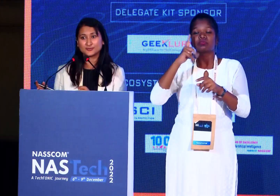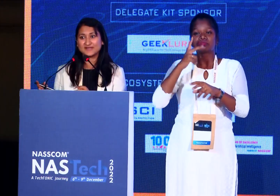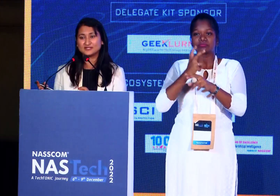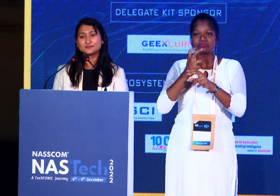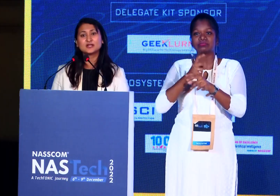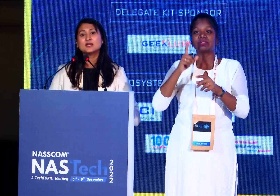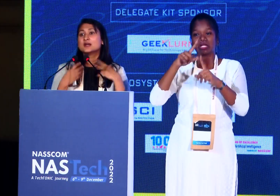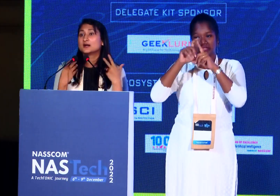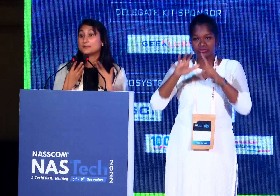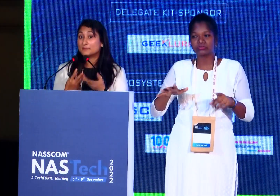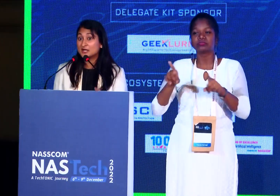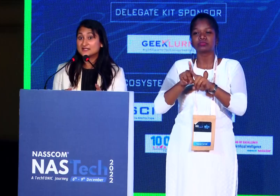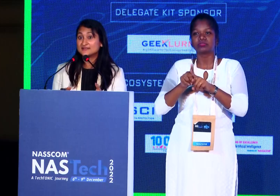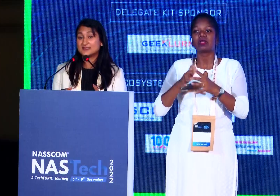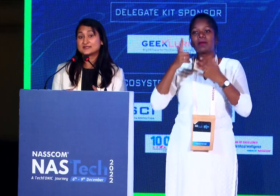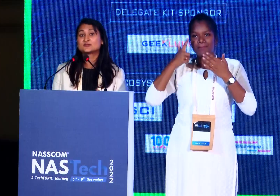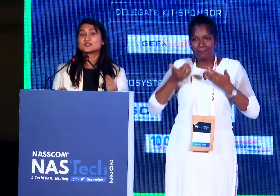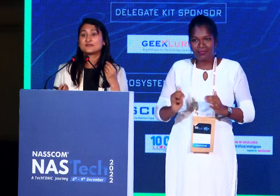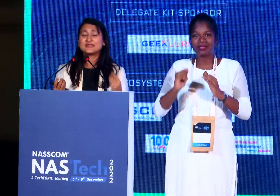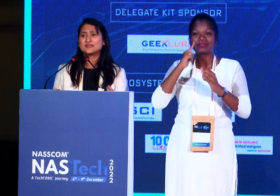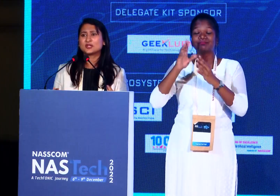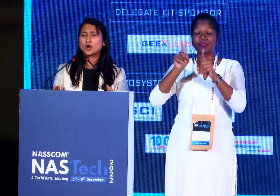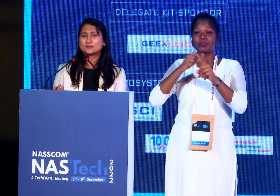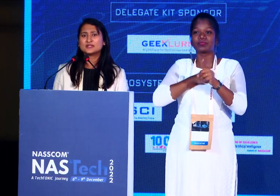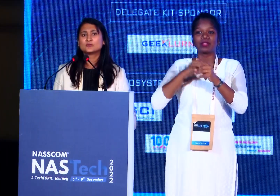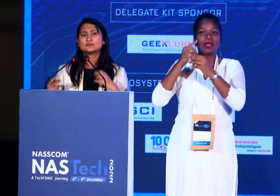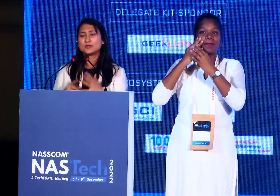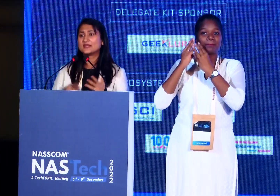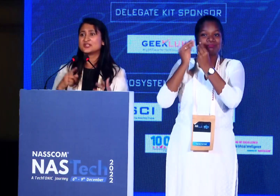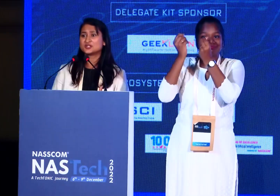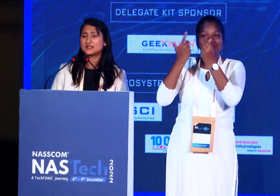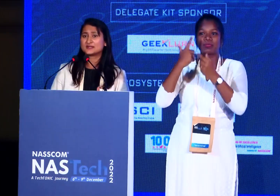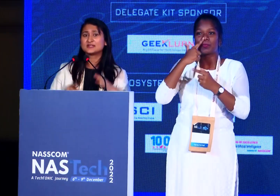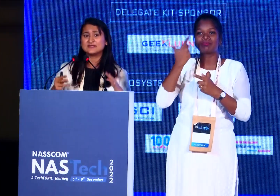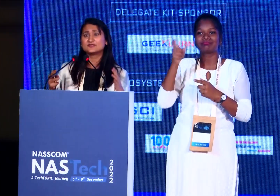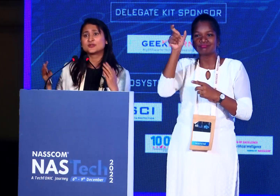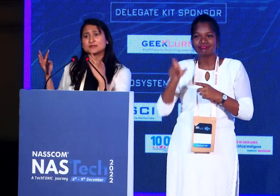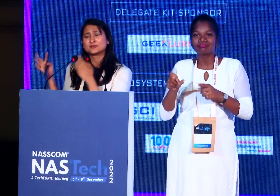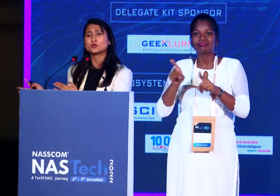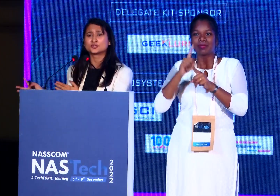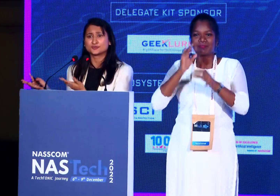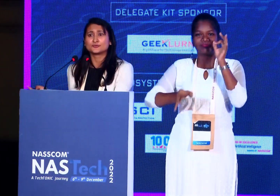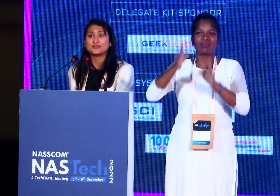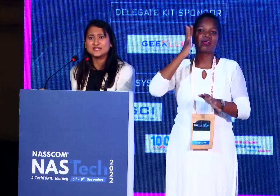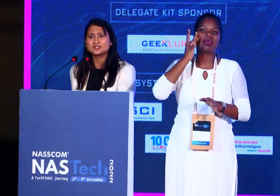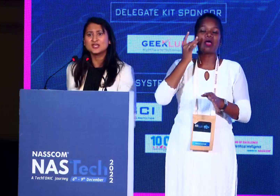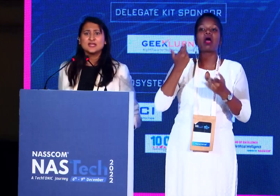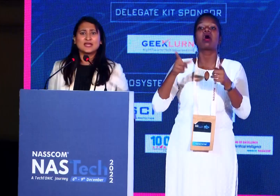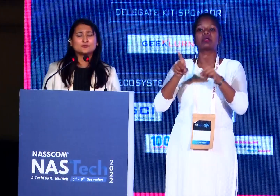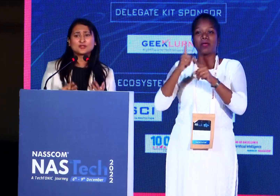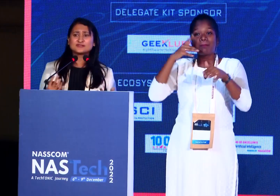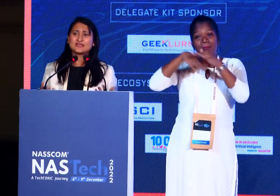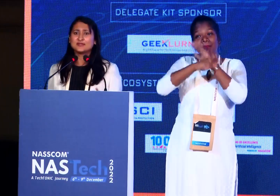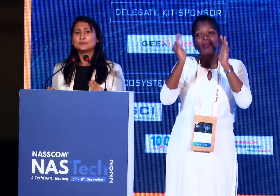wound to be developed, burn incidences, which are very, very common with women and children, even from a remotest of a village.